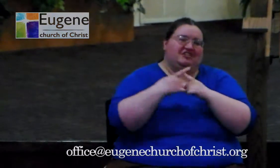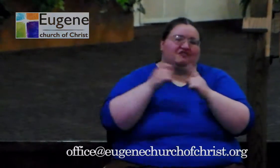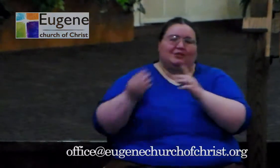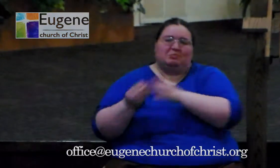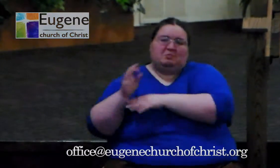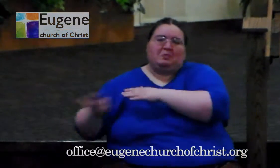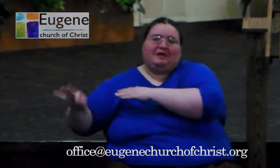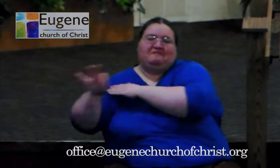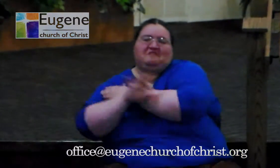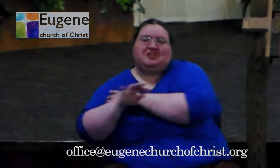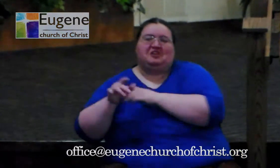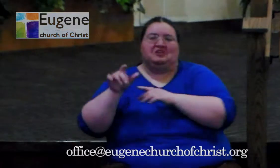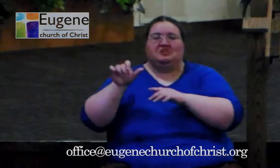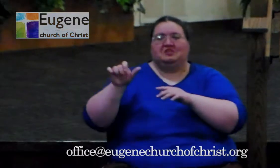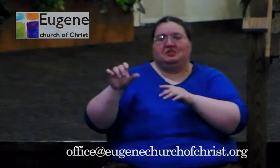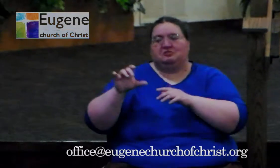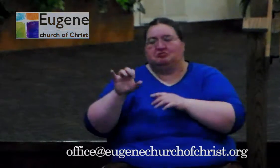So maybe a hundred of them are here this morning.